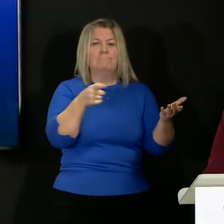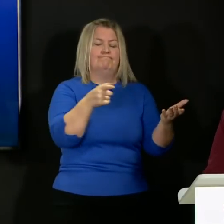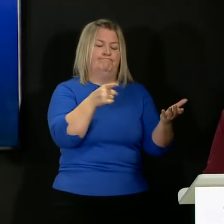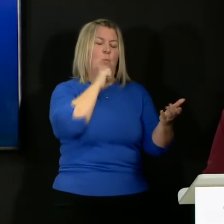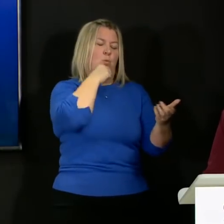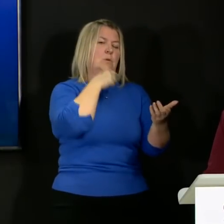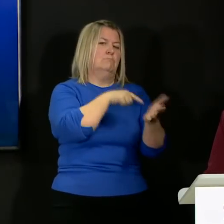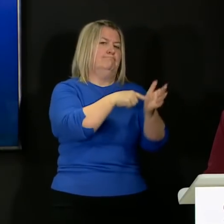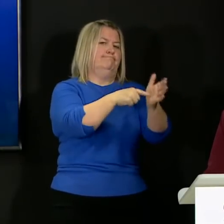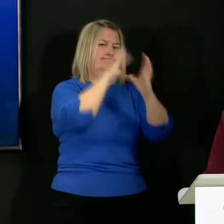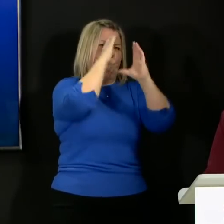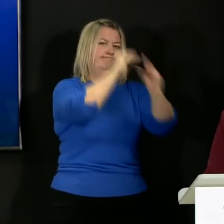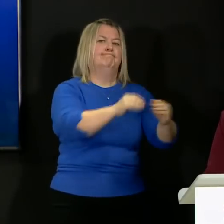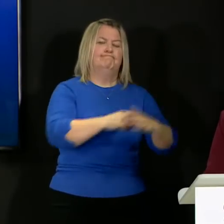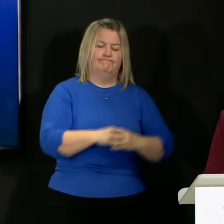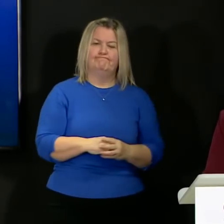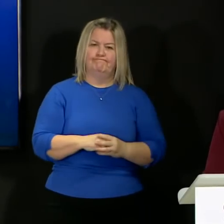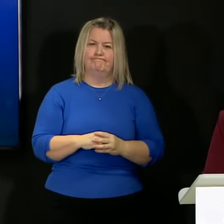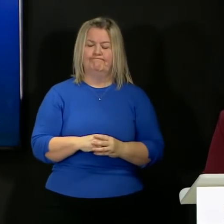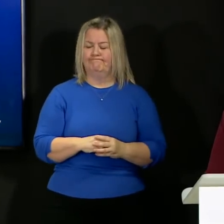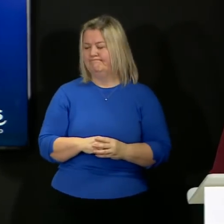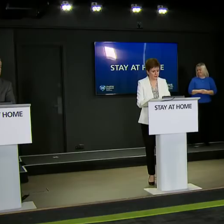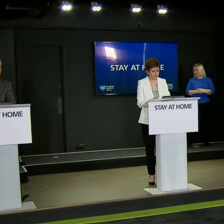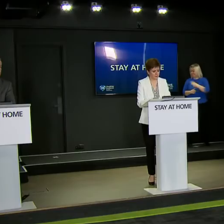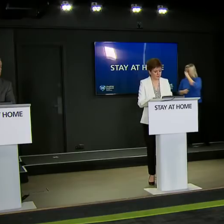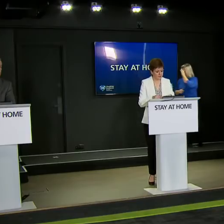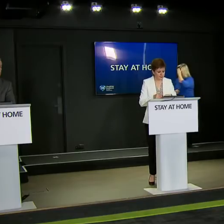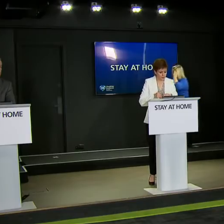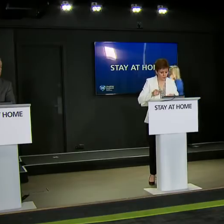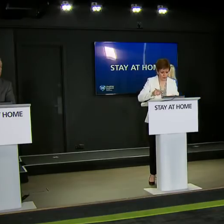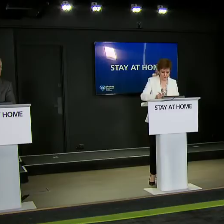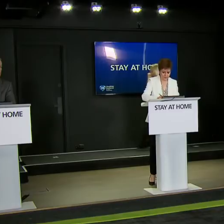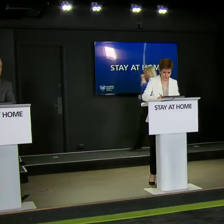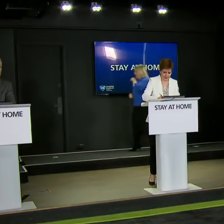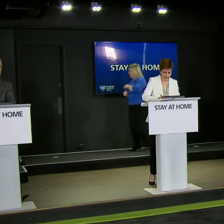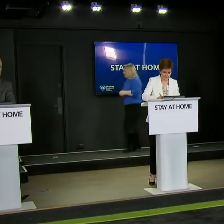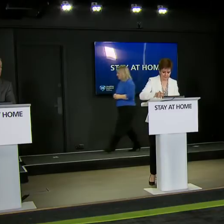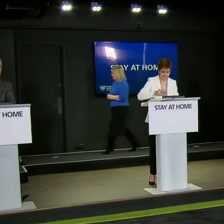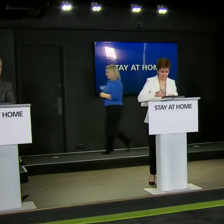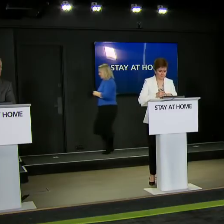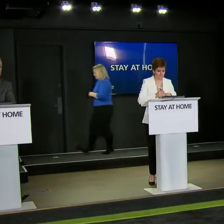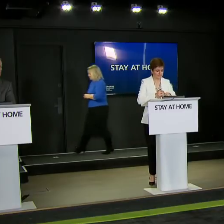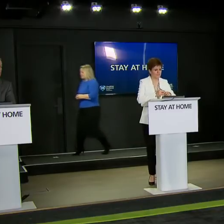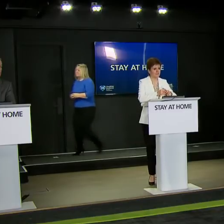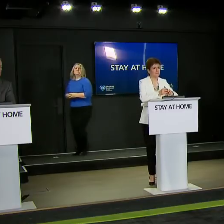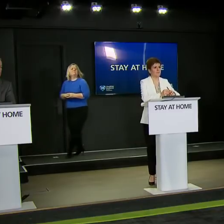everything we have still to do. OK, thank you. Neil Puran from PA.